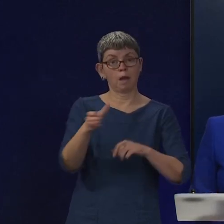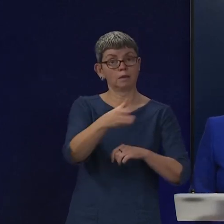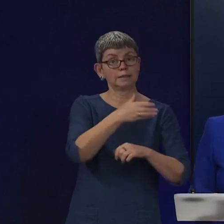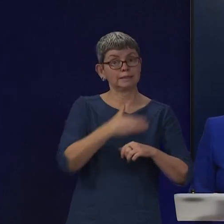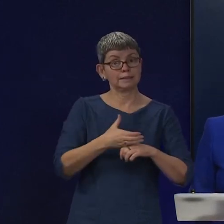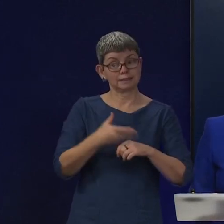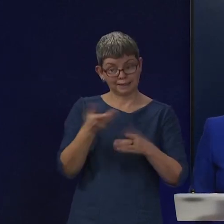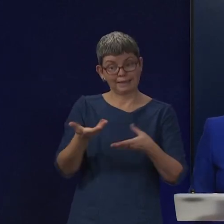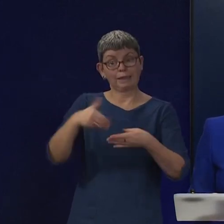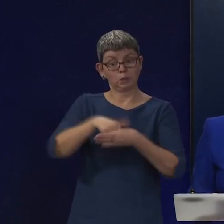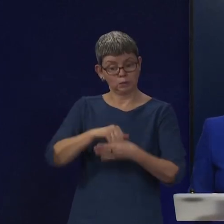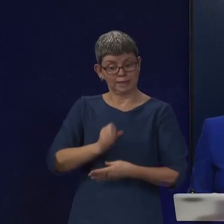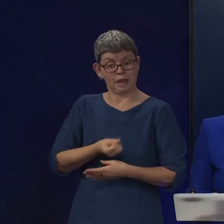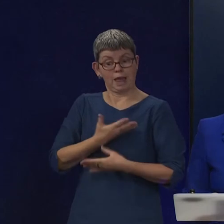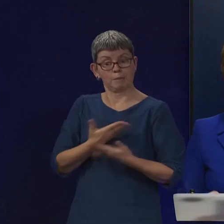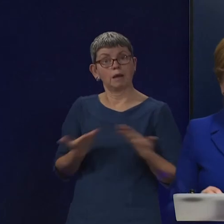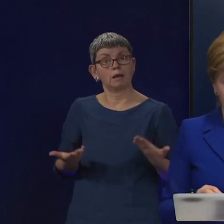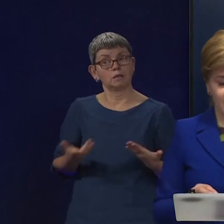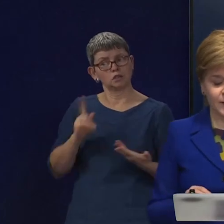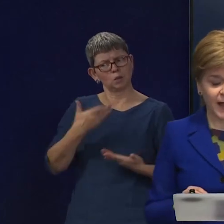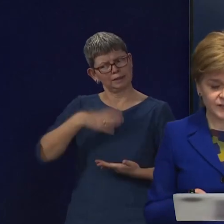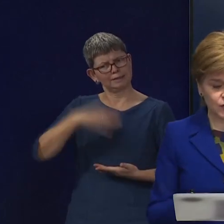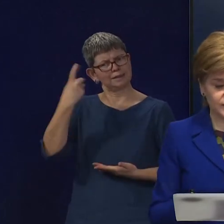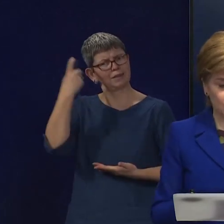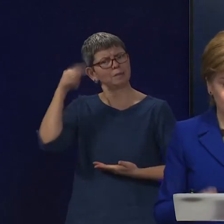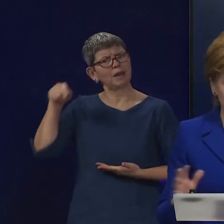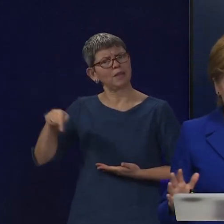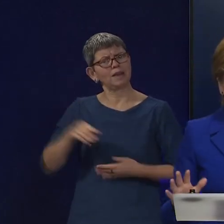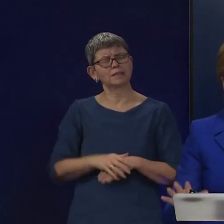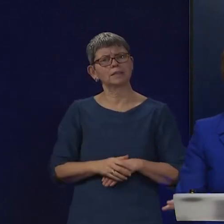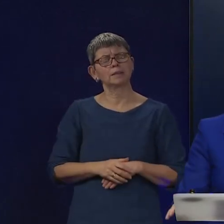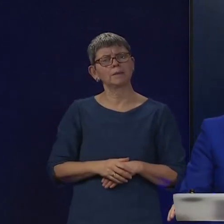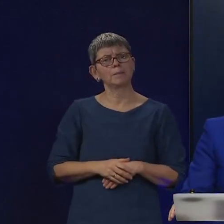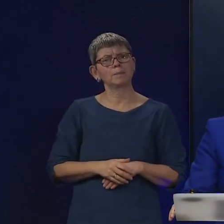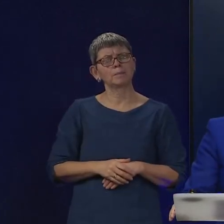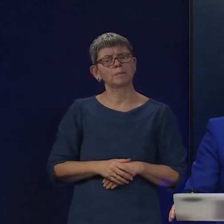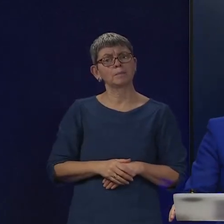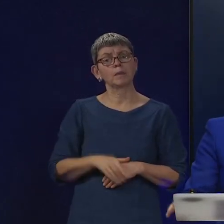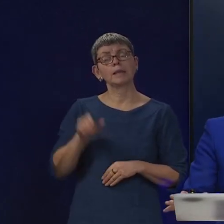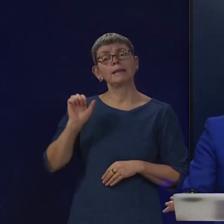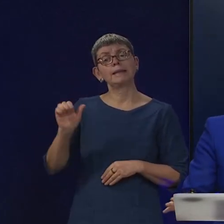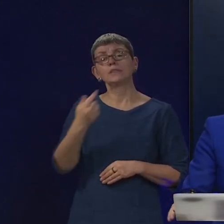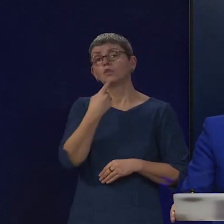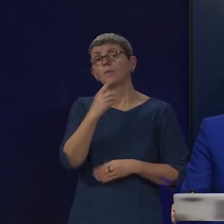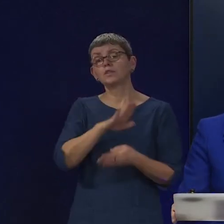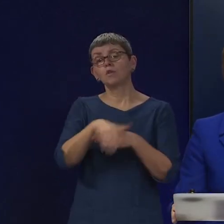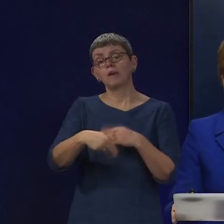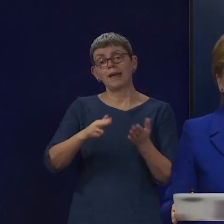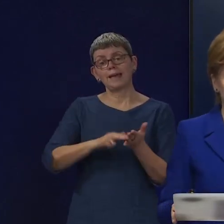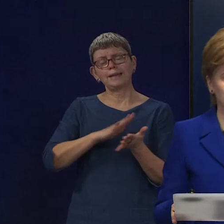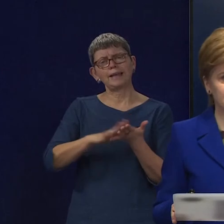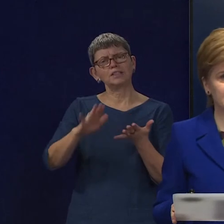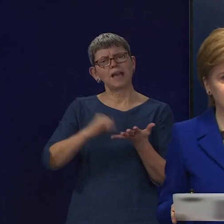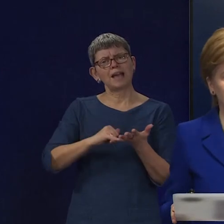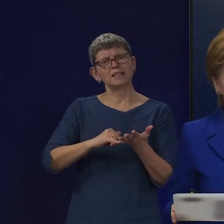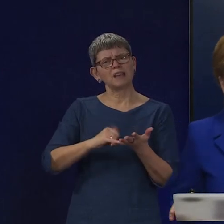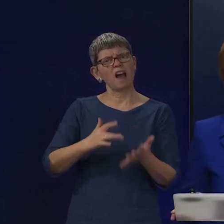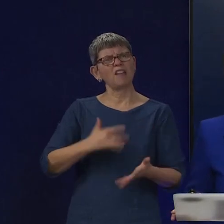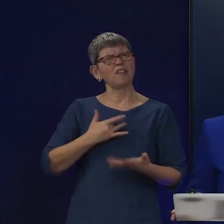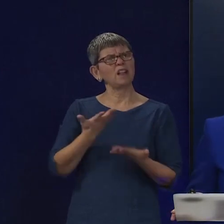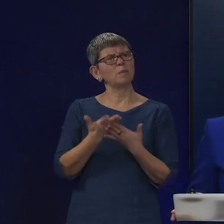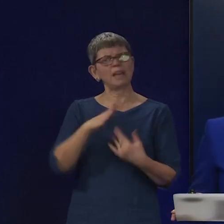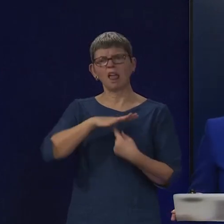needs to reflect very seriously on that. As to his comments on the NHS, I found his comments yesterday pretty dispiriting,